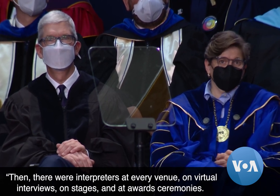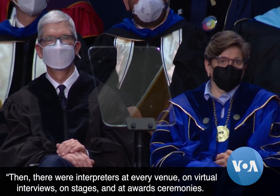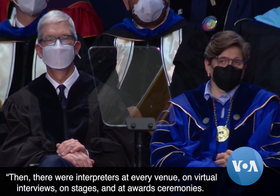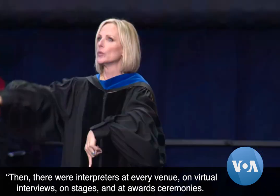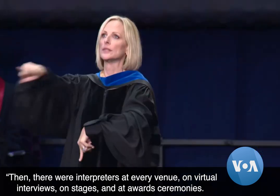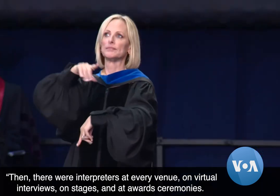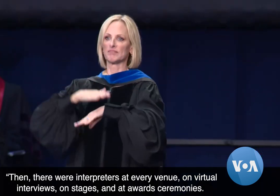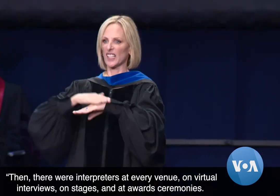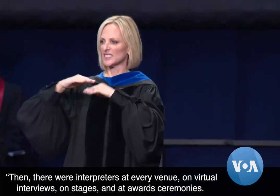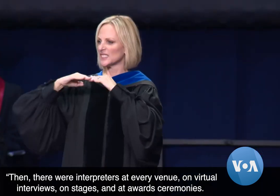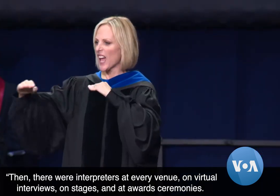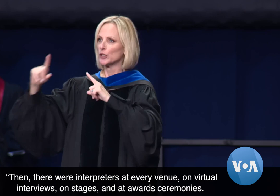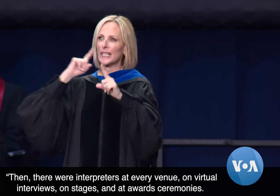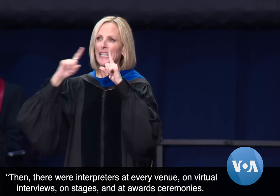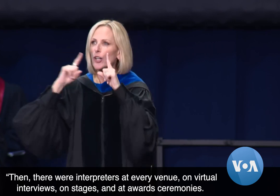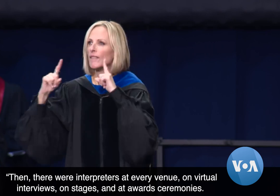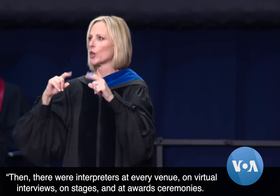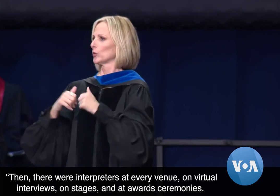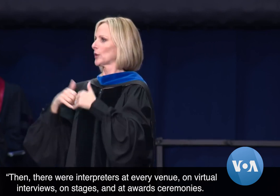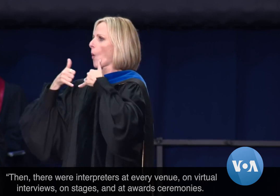on stages, and at awards ceremonies.